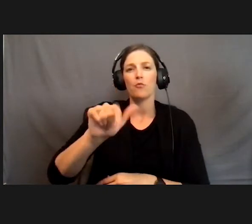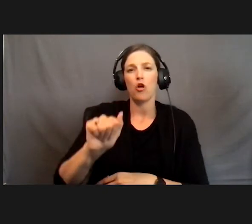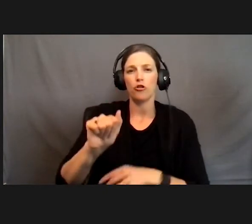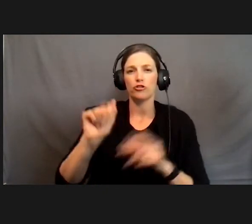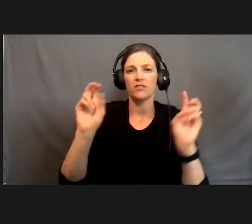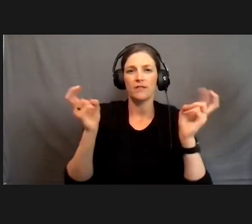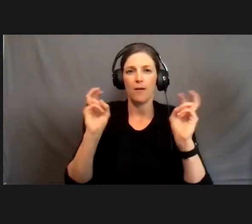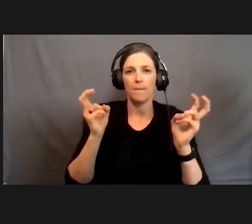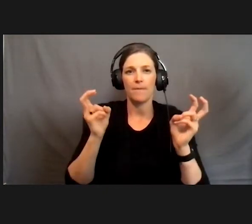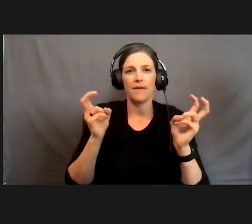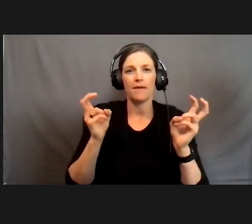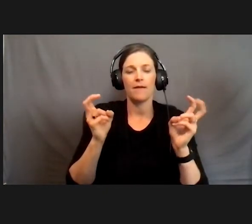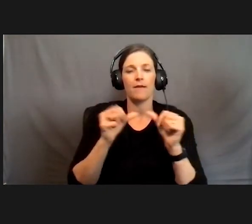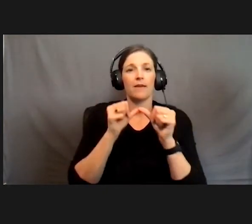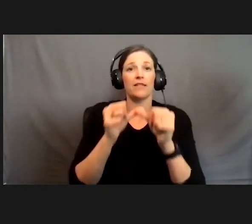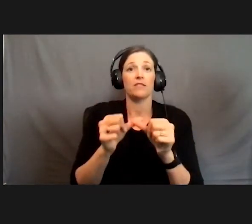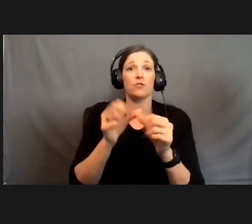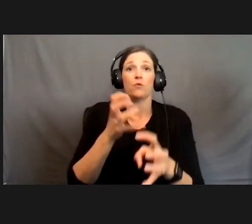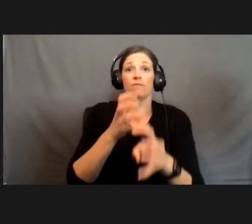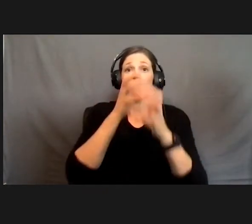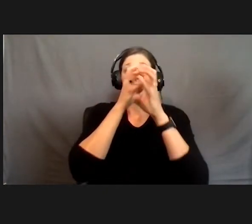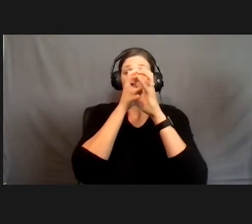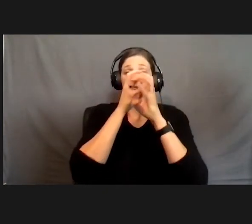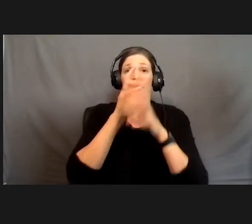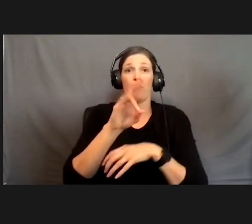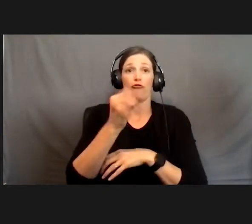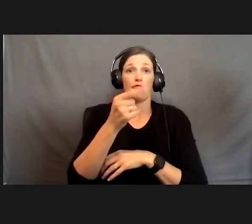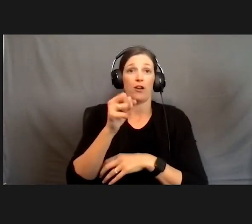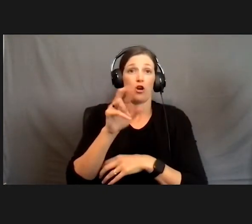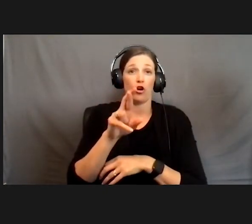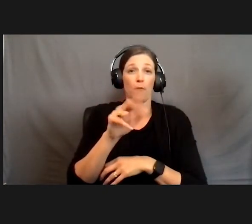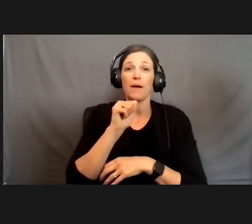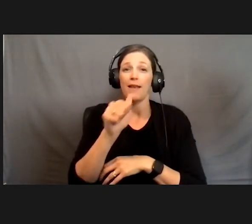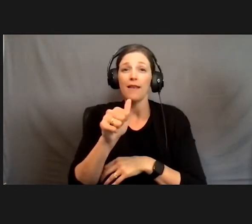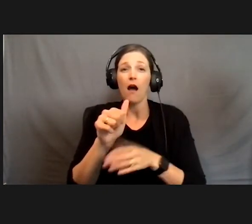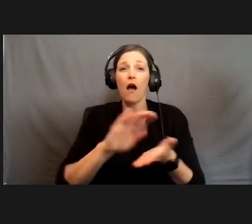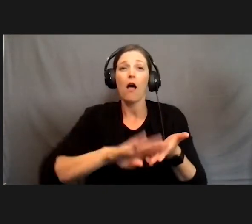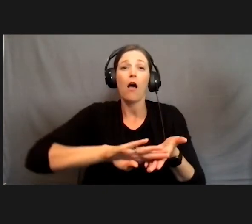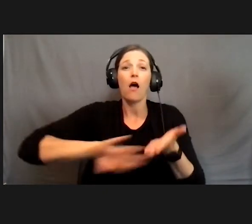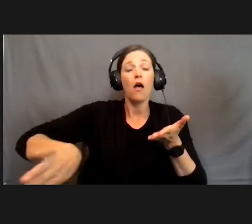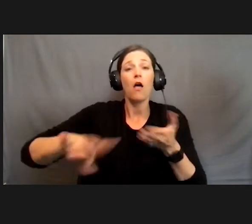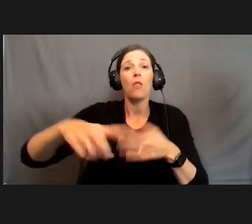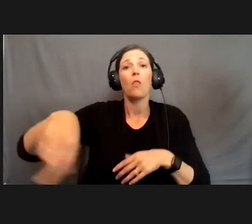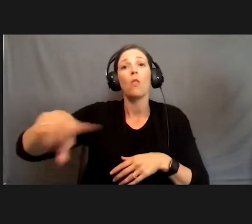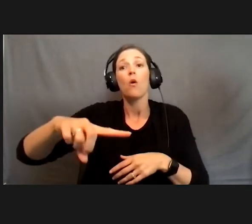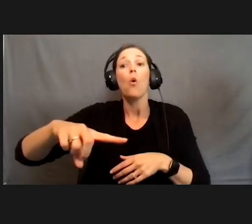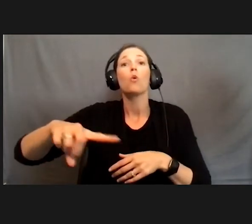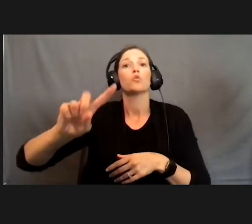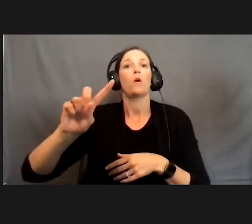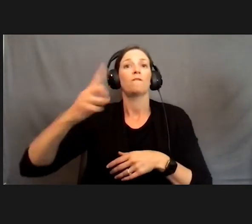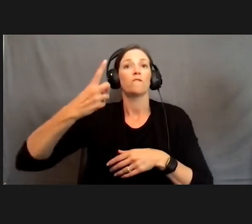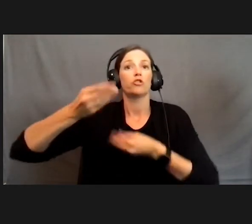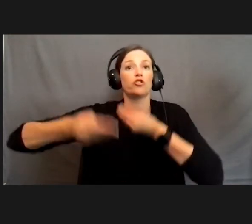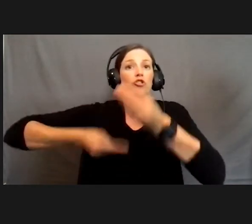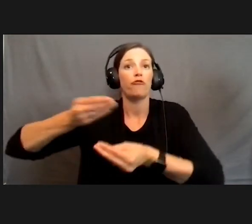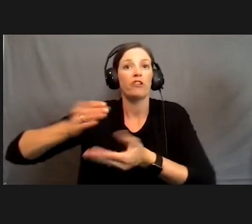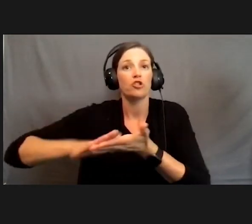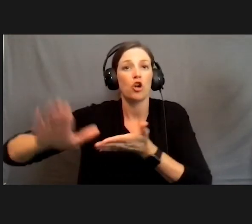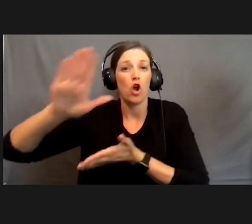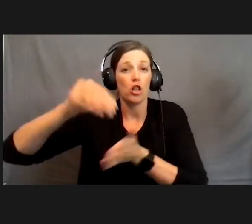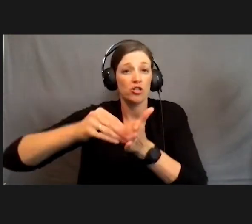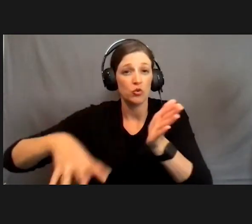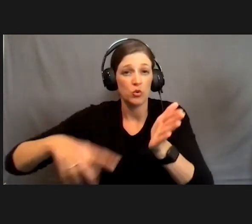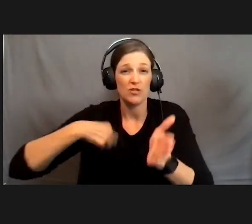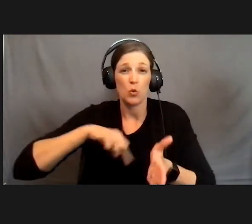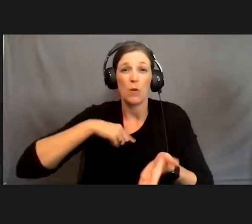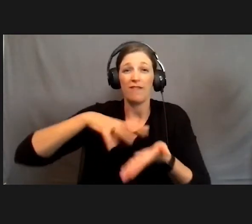keep the rigor. While not excluding those who are first generation college students. We've learned that